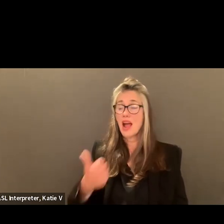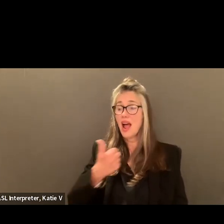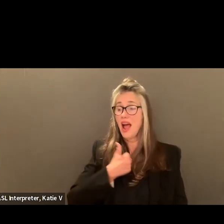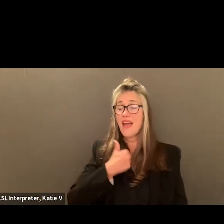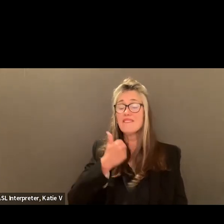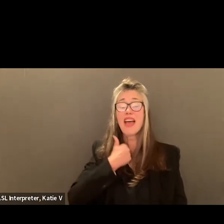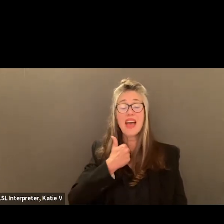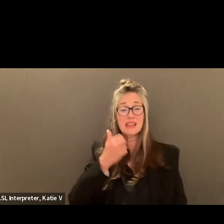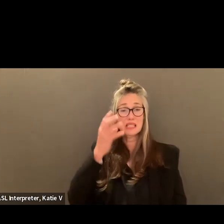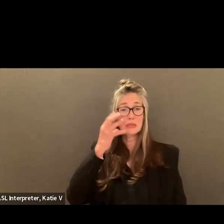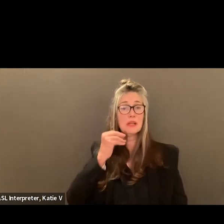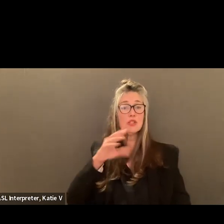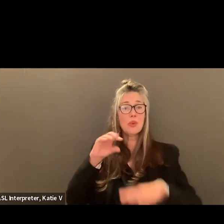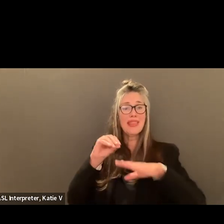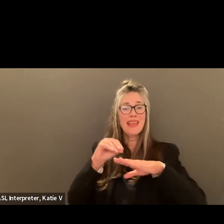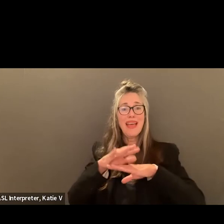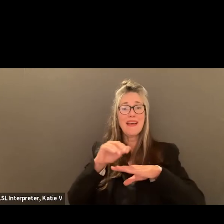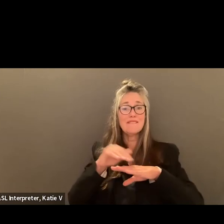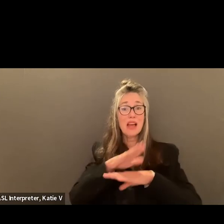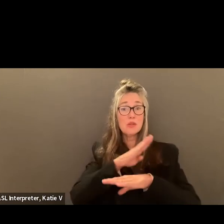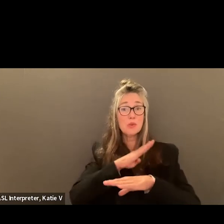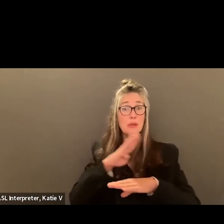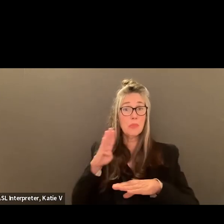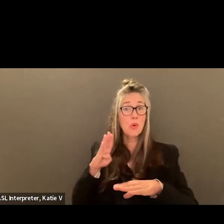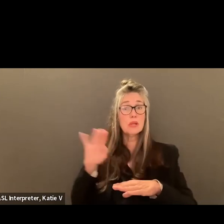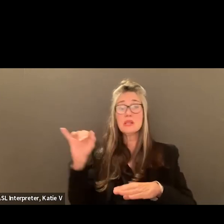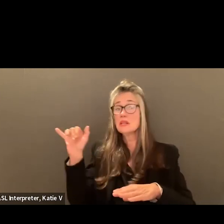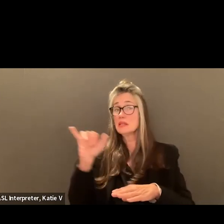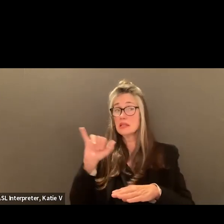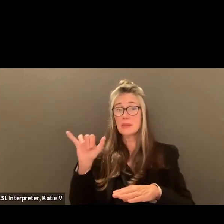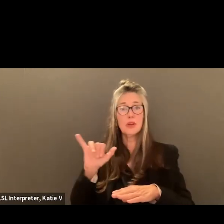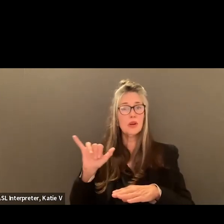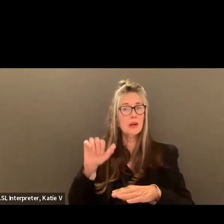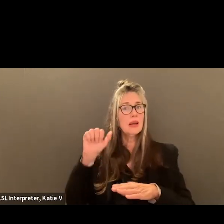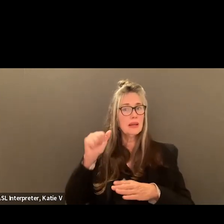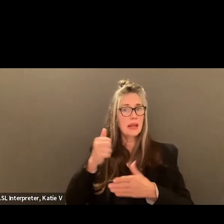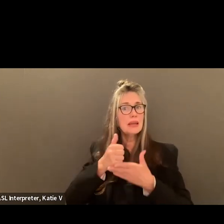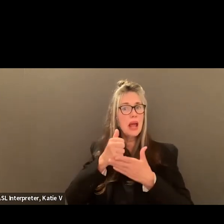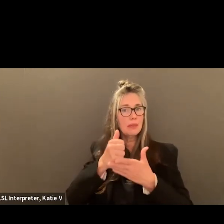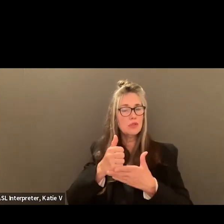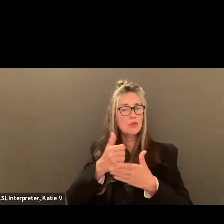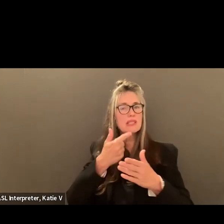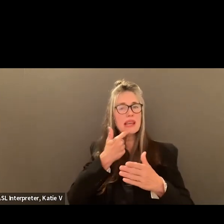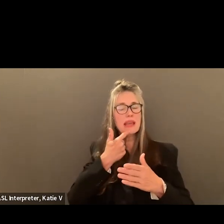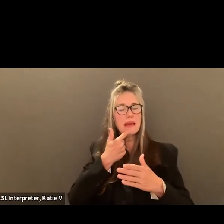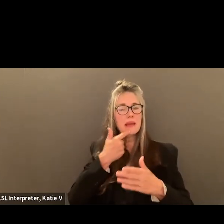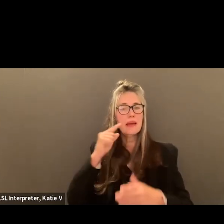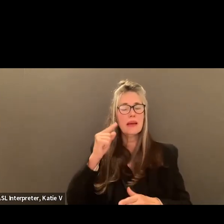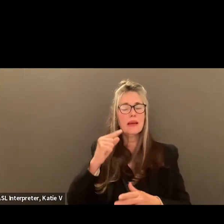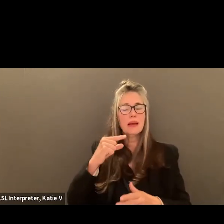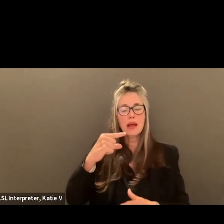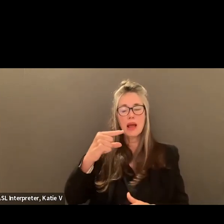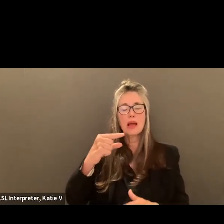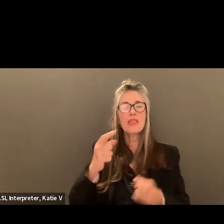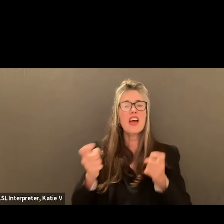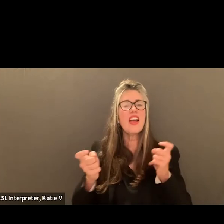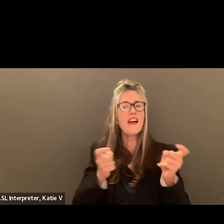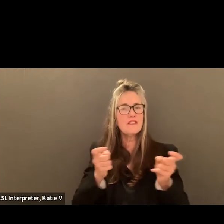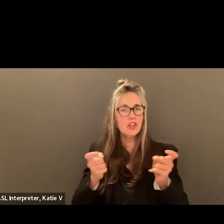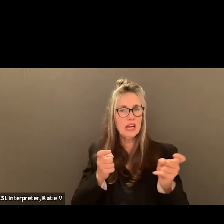too. They're very similar and can really prepare you for this kind of work too. So I'd say governing or advisory board. Okay. Okay.